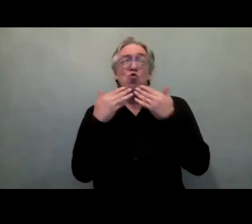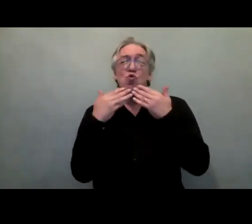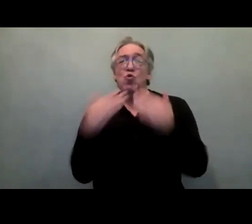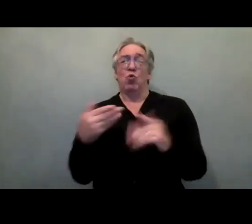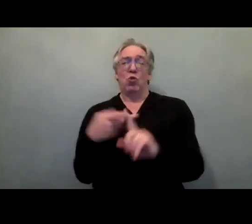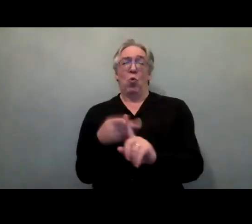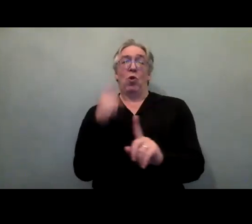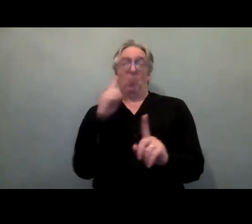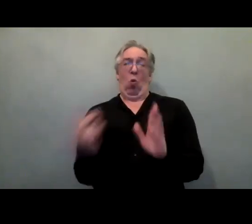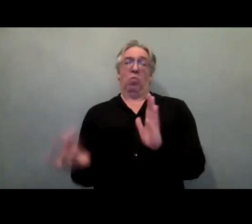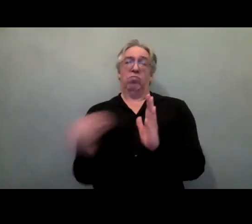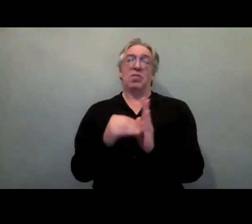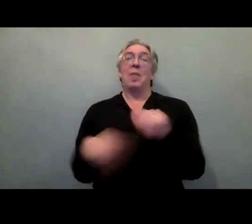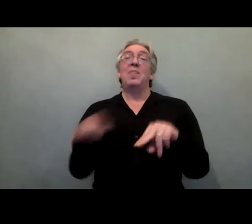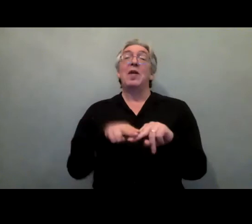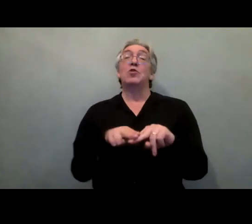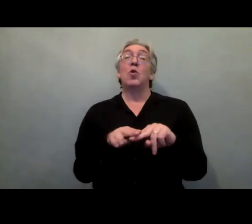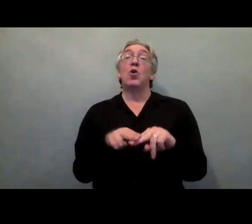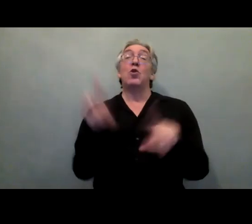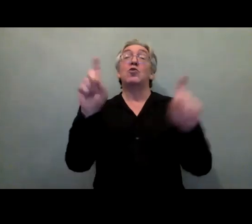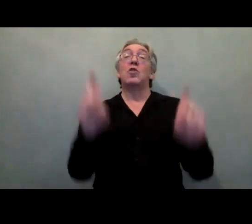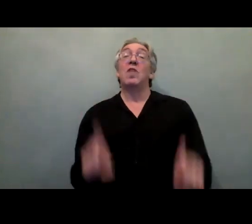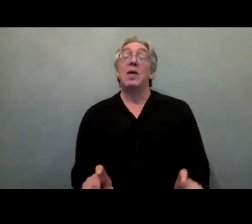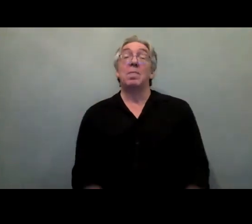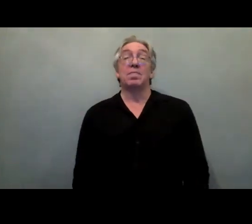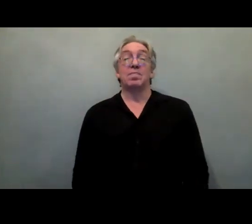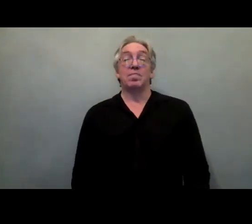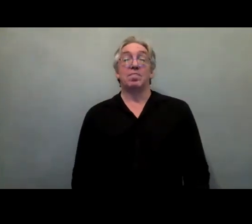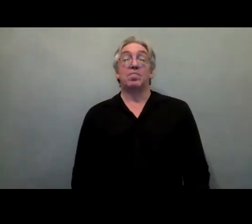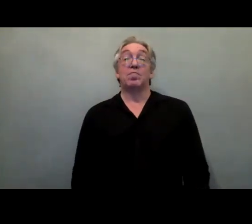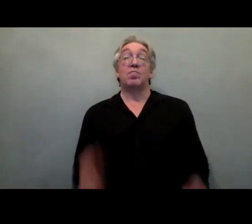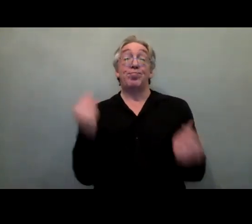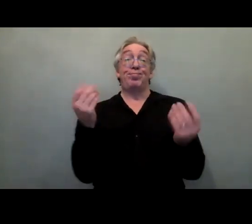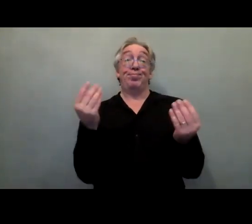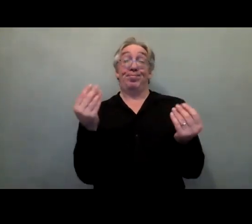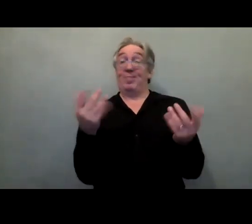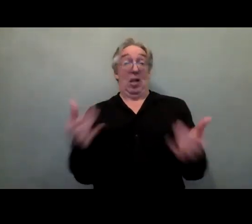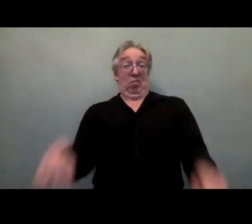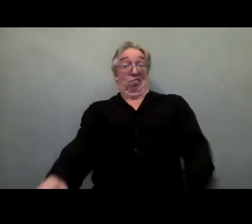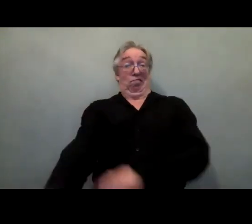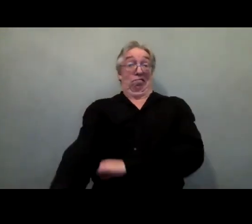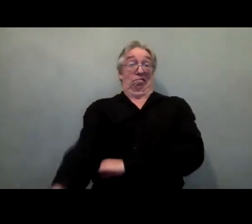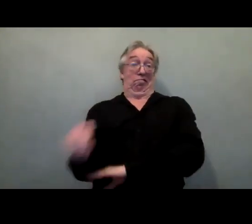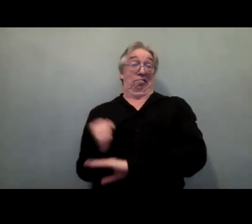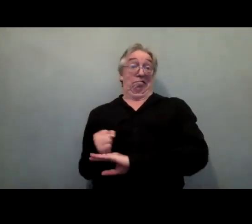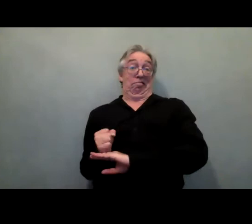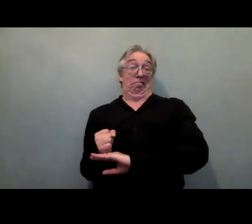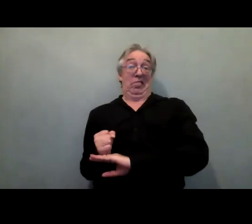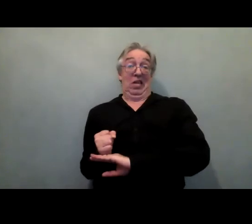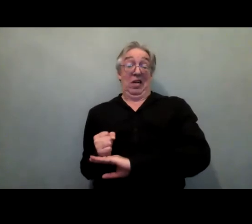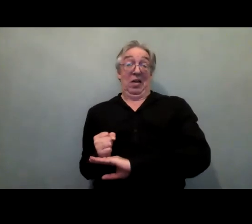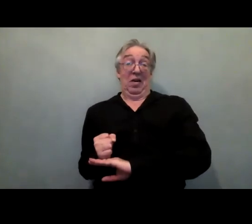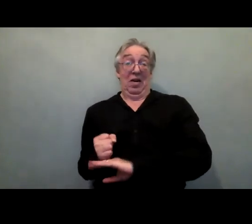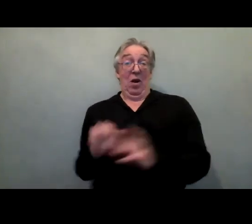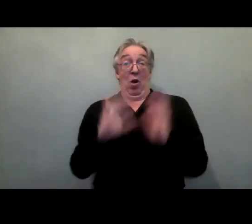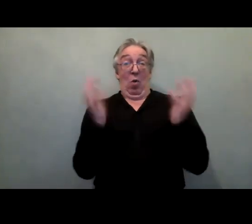And so, finally, we know that resources will be tight as a consequence of the global economic downturn. And we know we have an